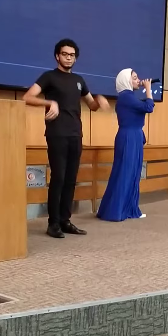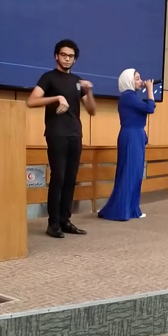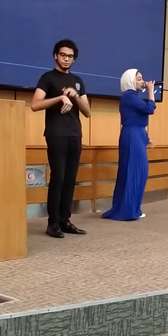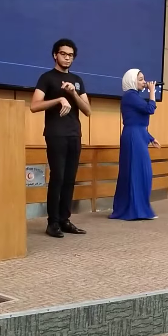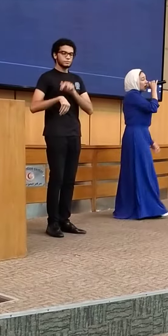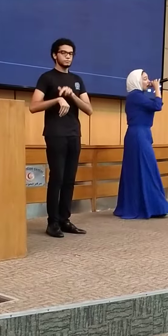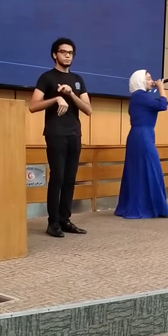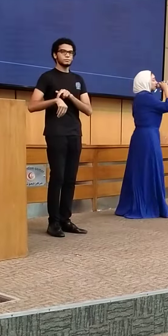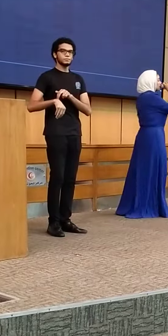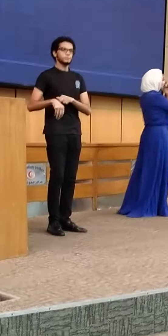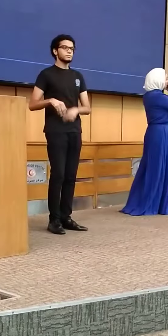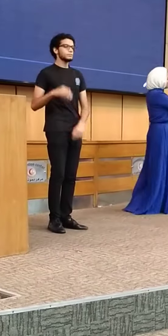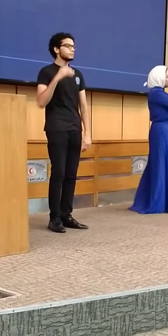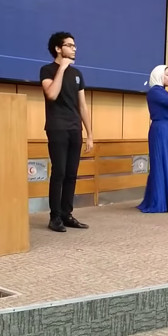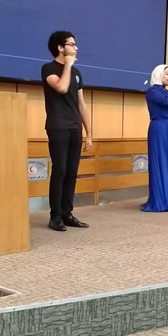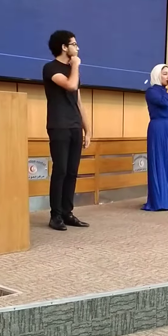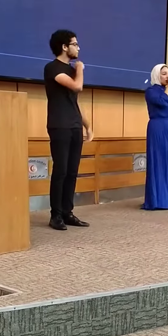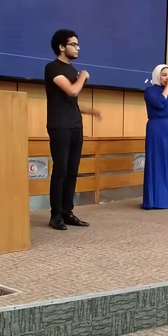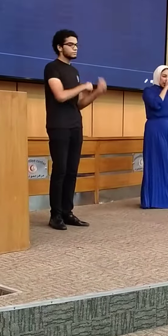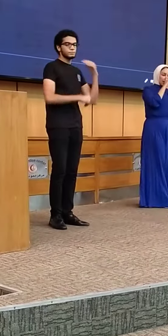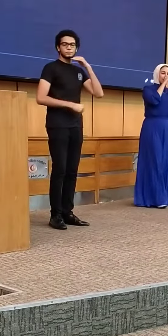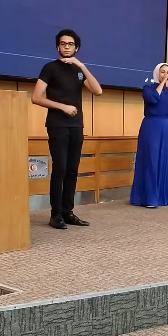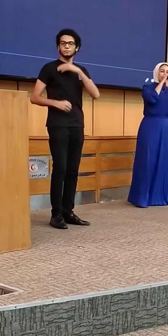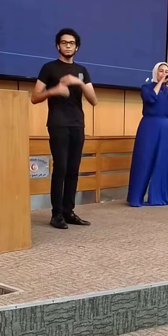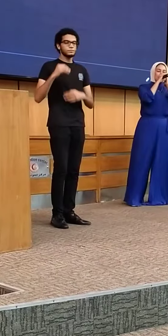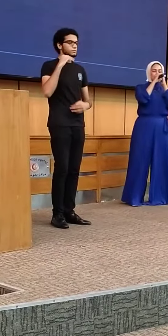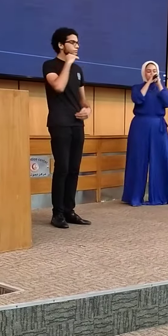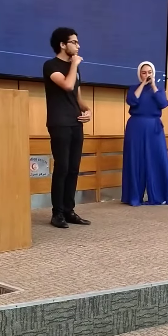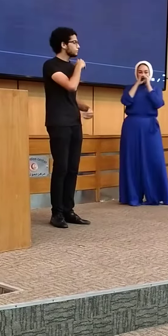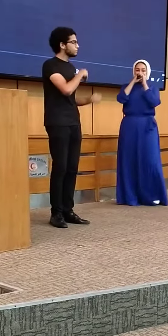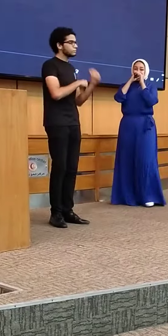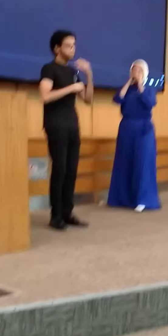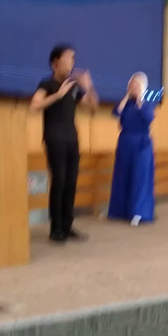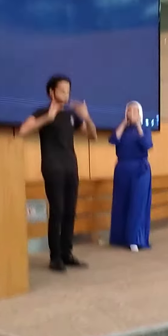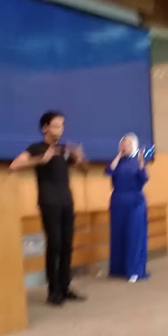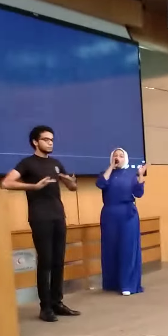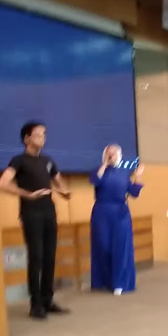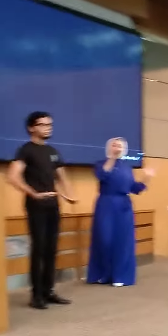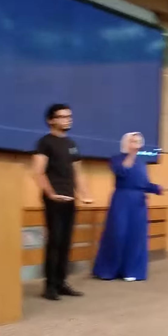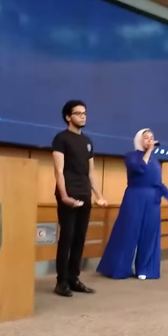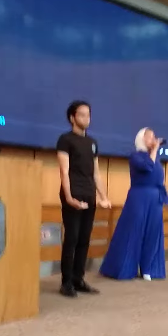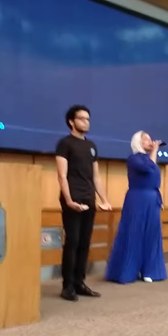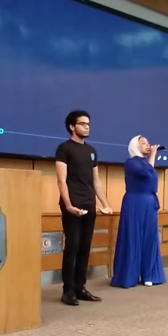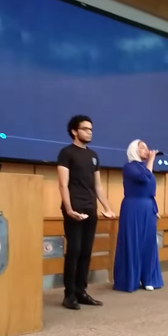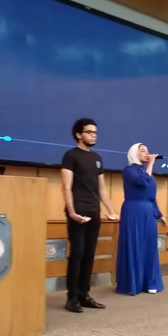Does it time you need for telling, telling of me?